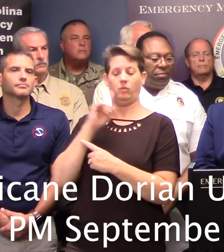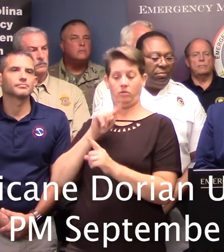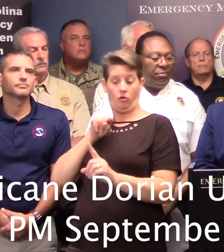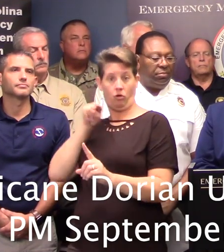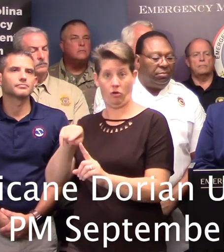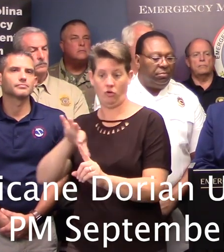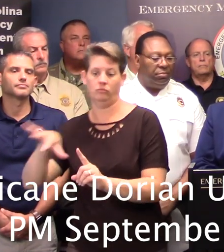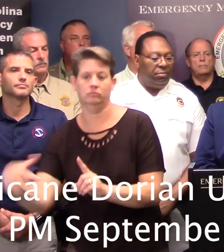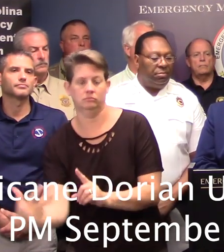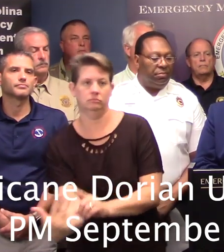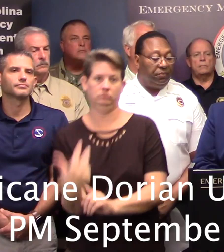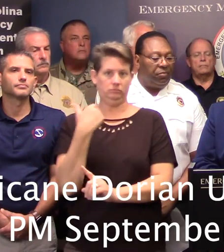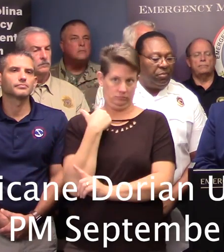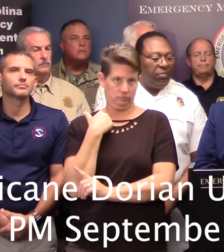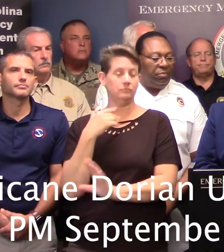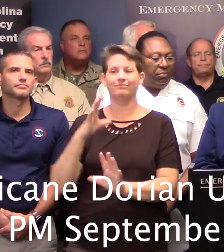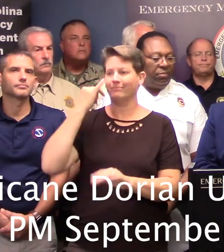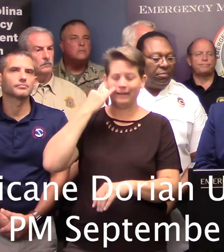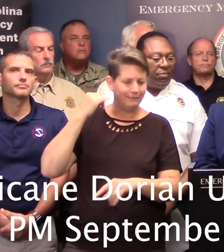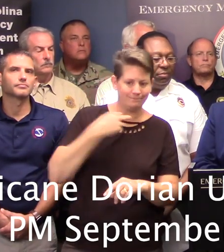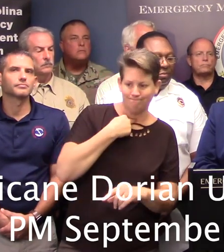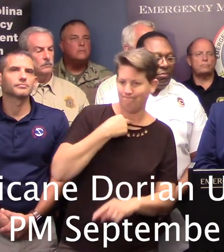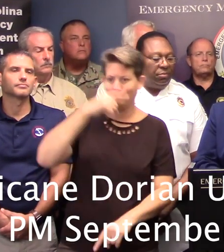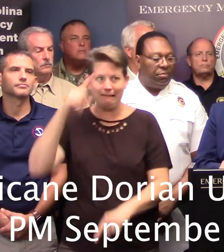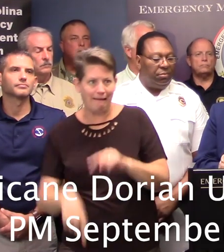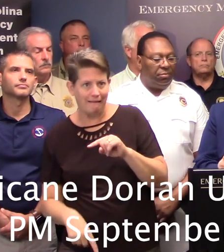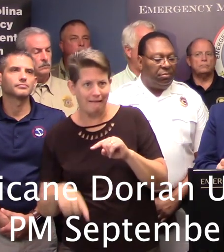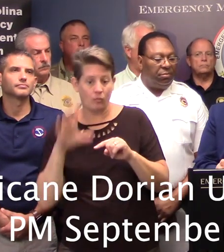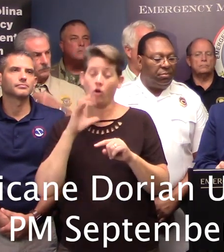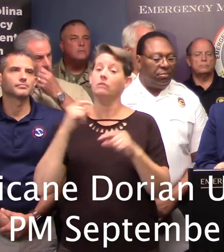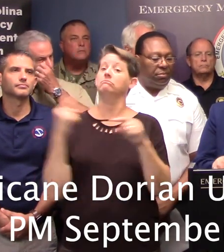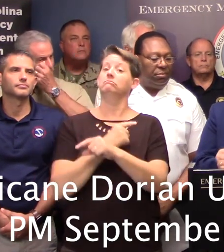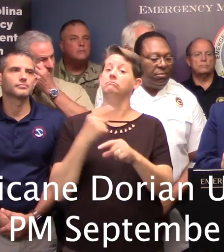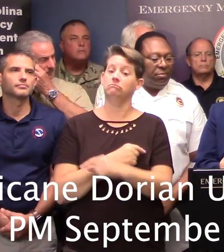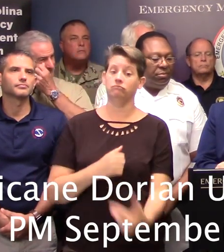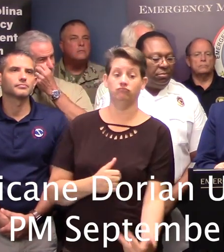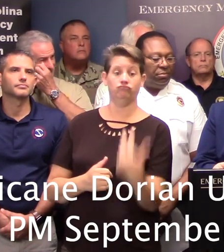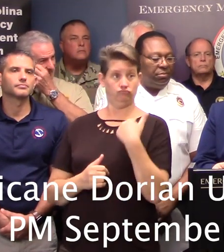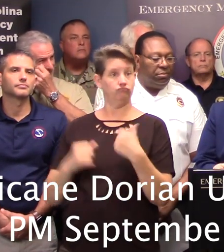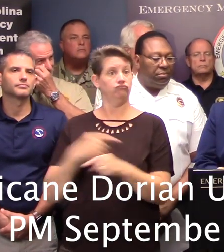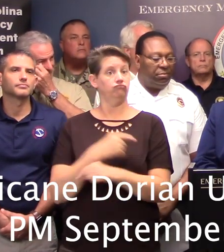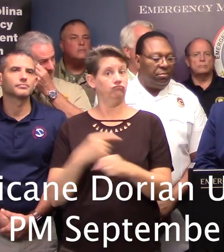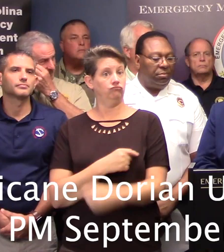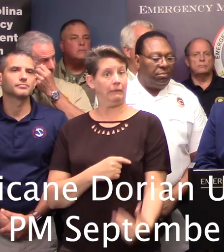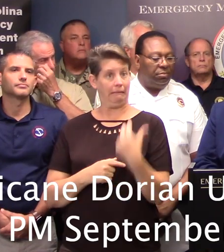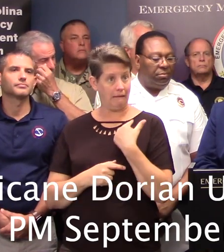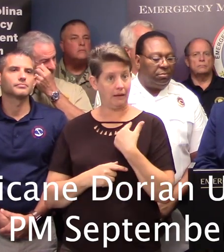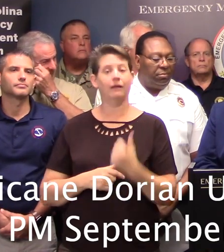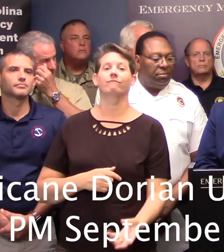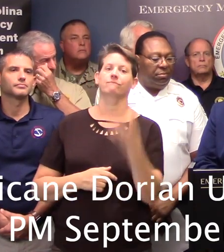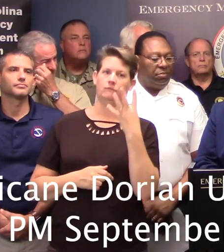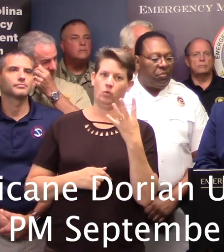If you are not able to get there and want to ride the traditional westbound lanes, there are four